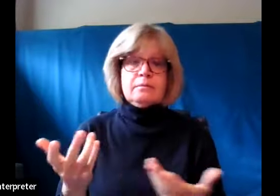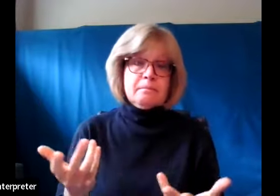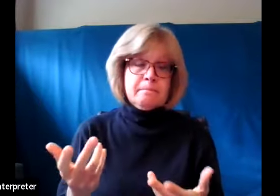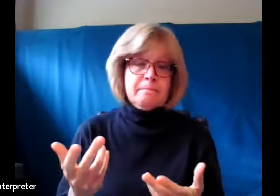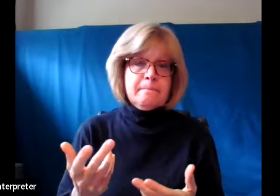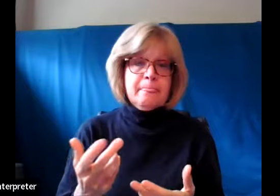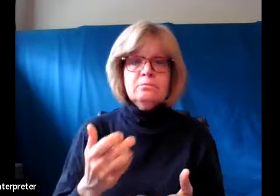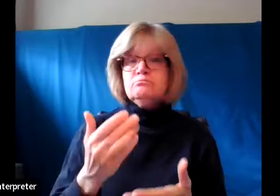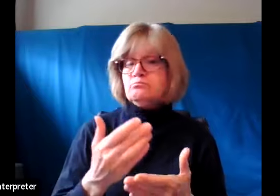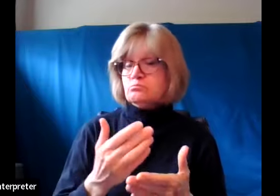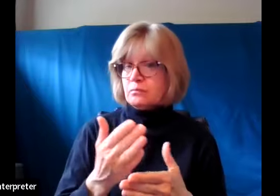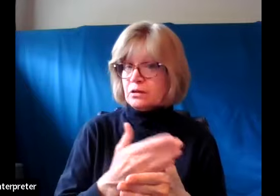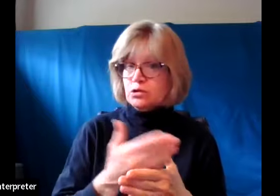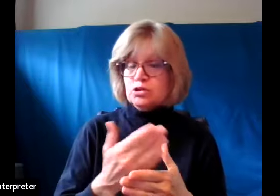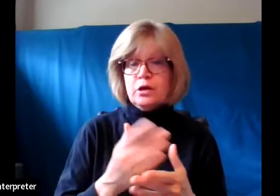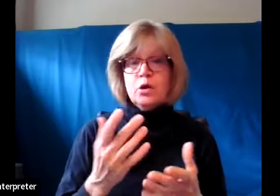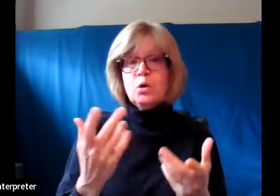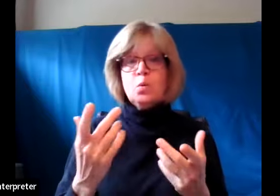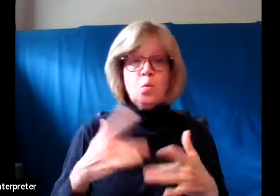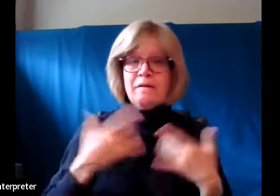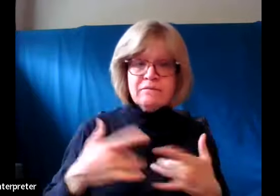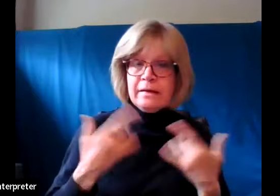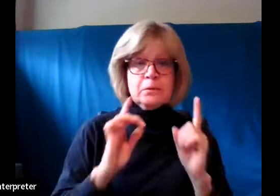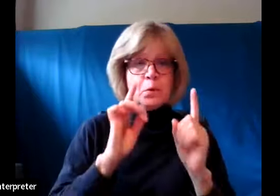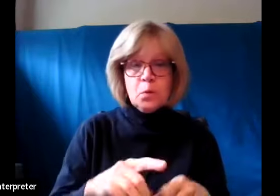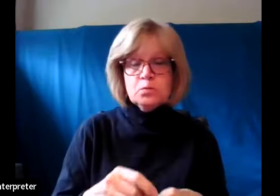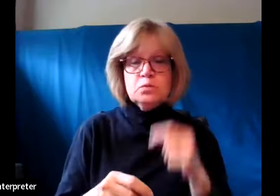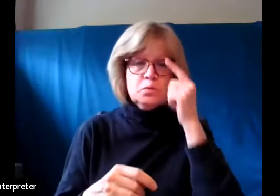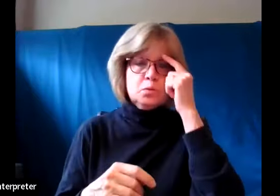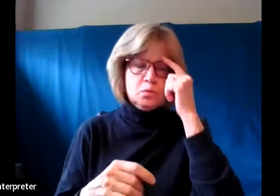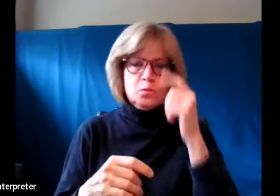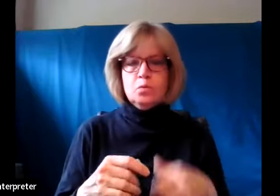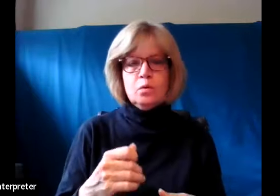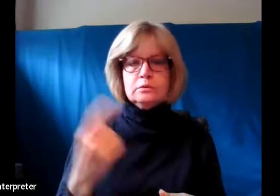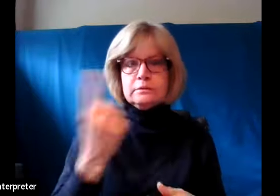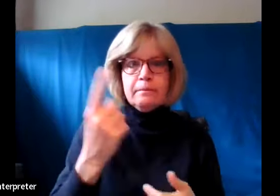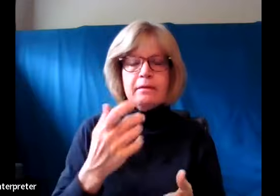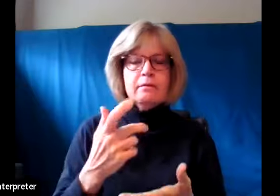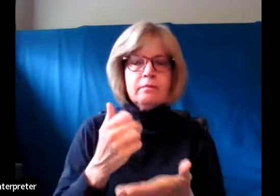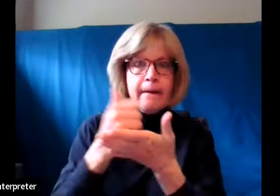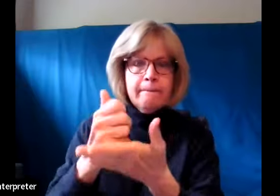Or what programs we're going to or what events that are interesting and helpful are happening.